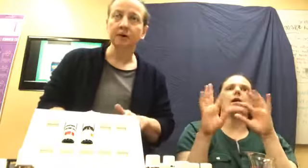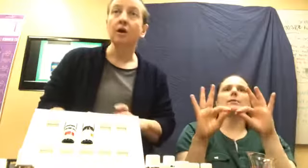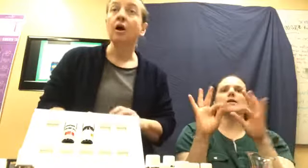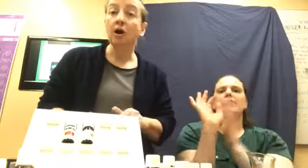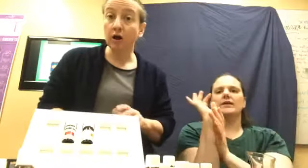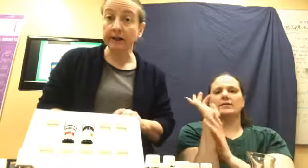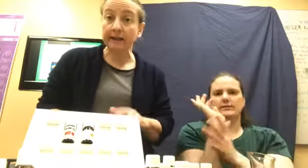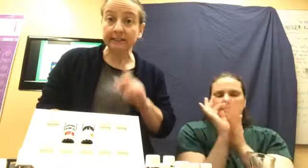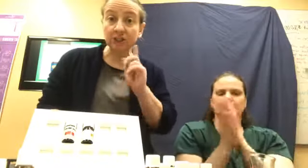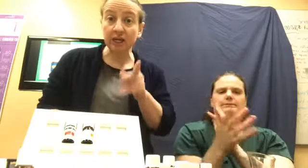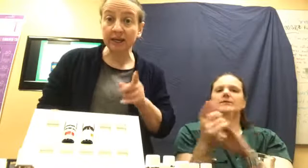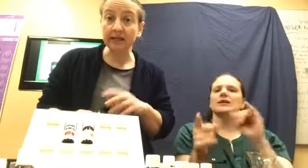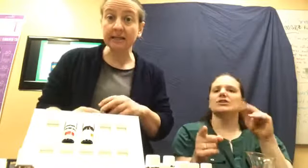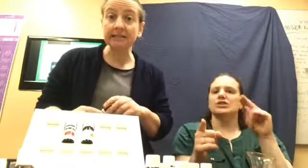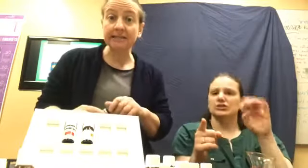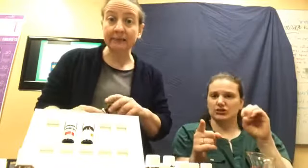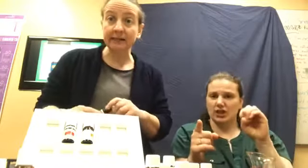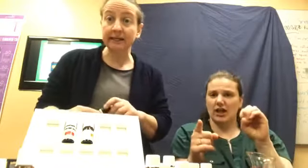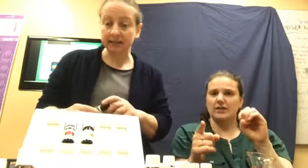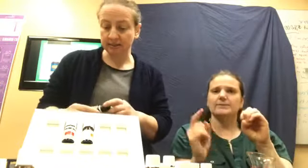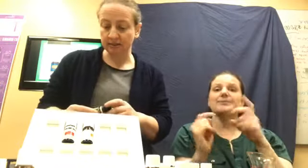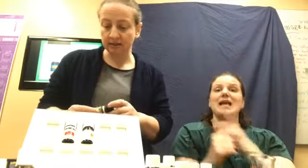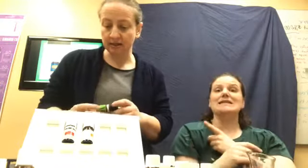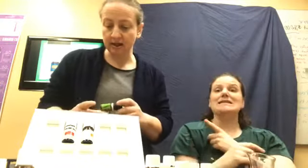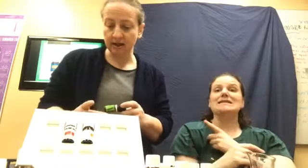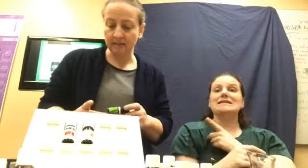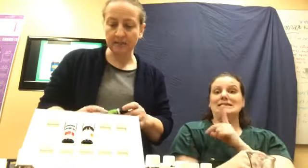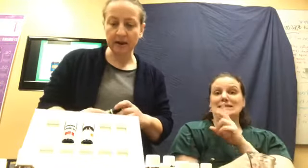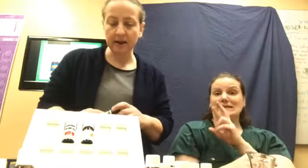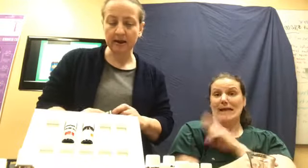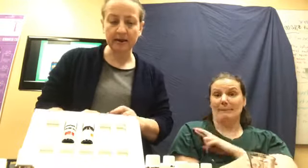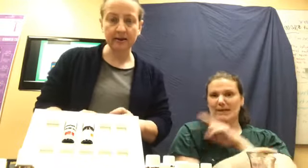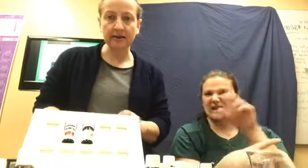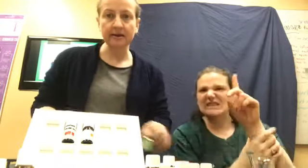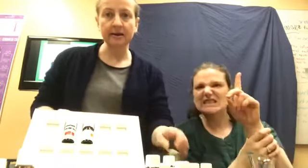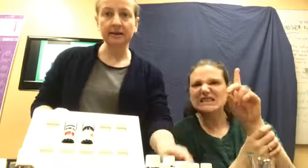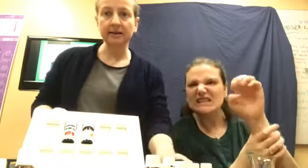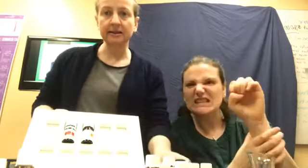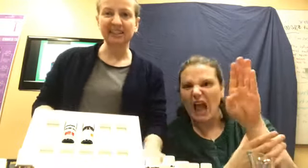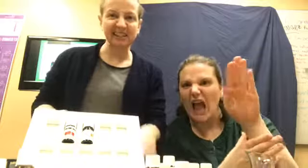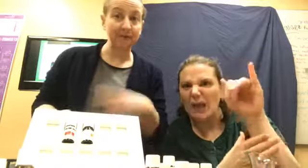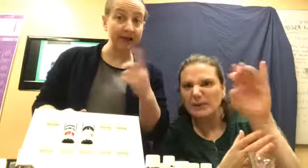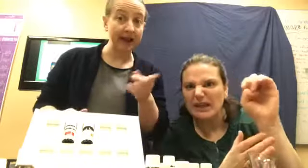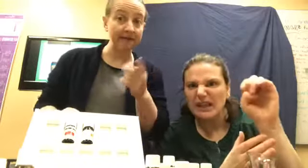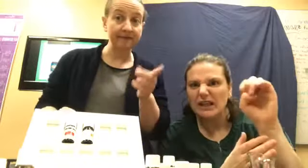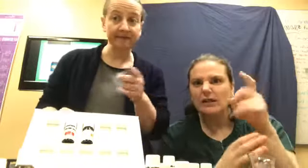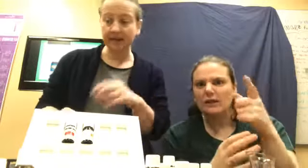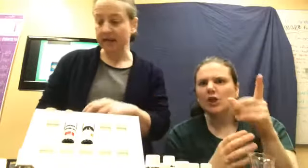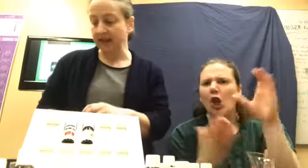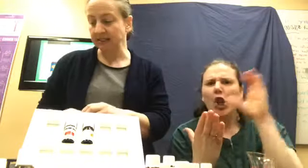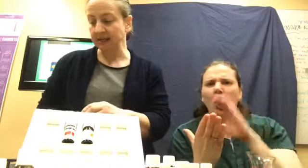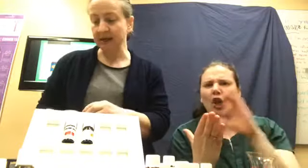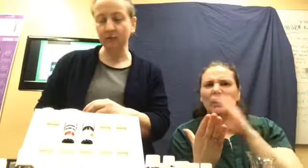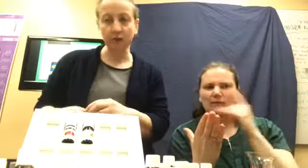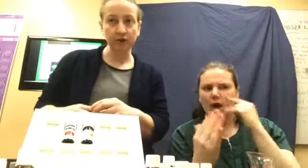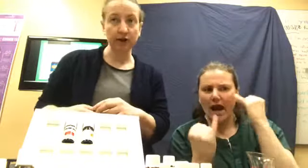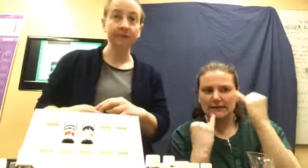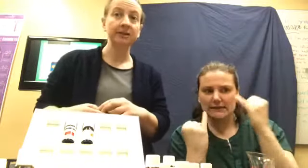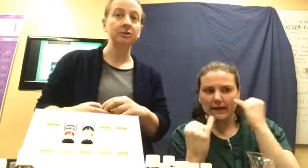Okay. Perfect. Okay. Jane, Debbie is looking up, uh, to see if we have an idea and we'll try to make sure